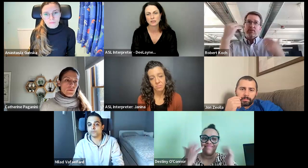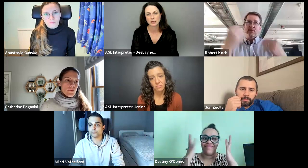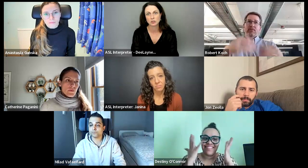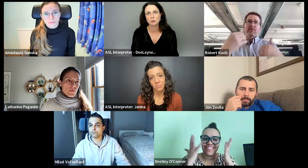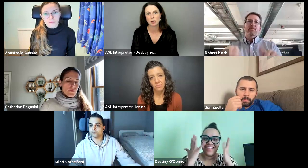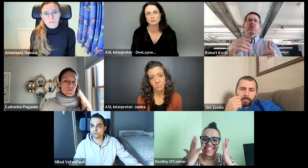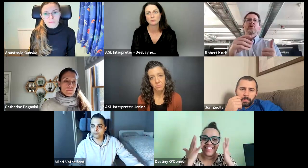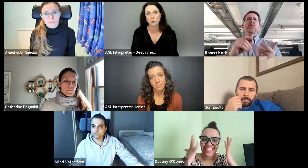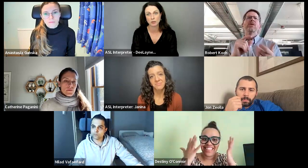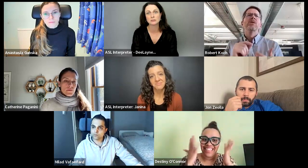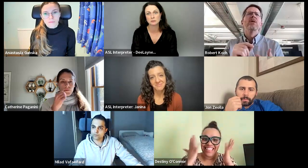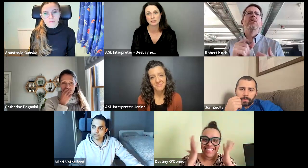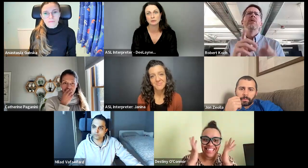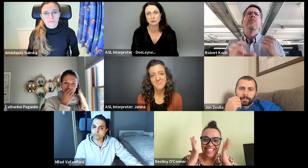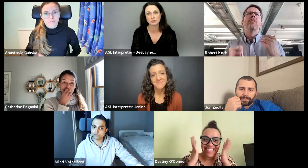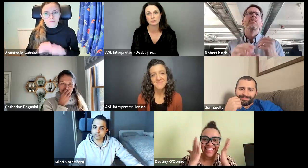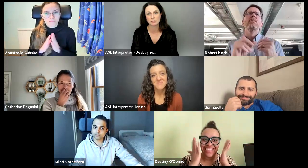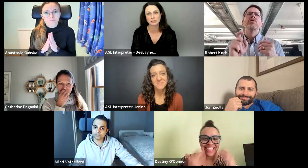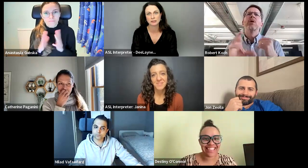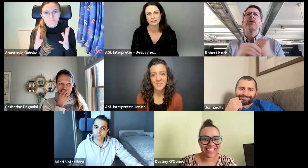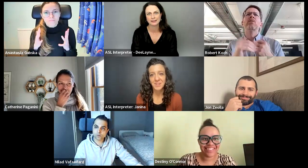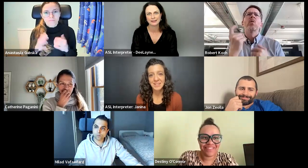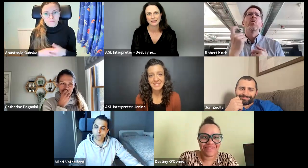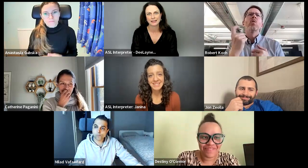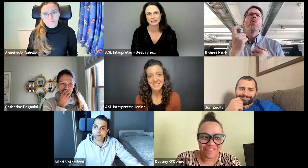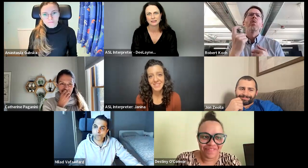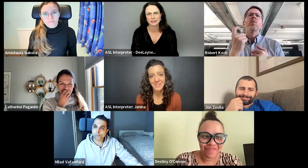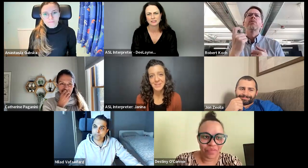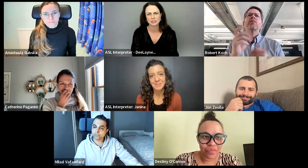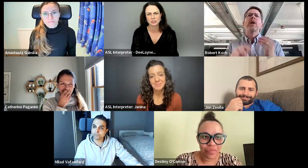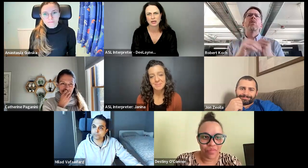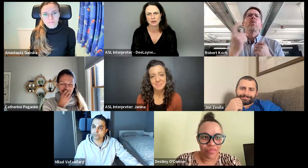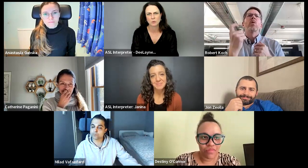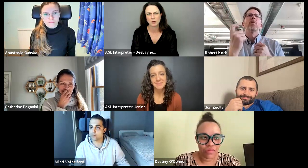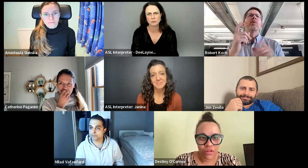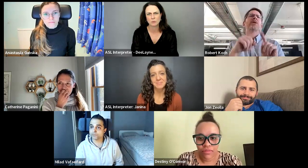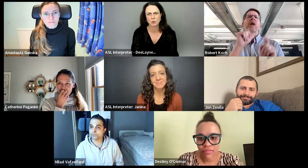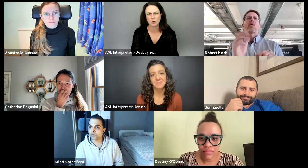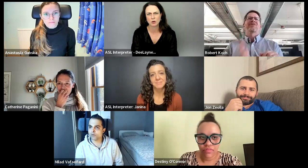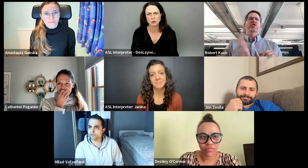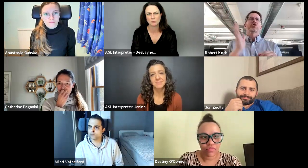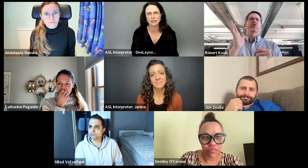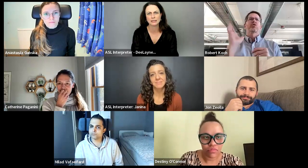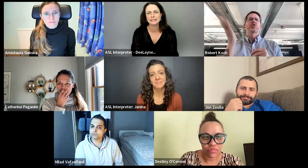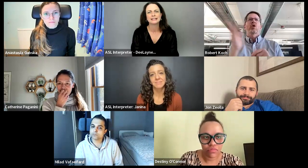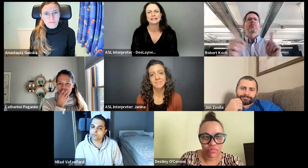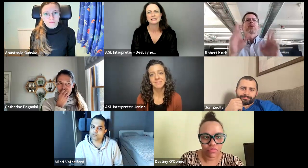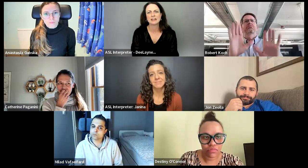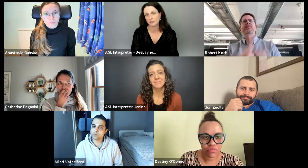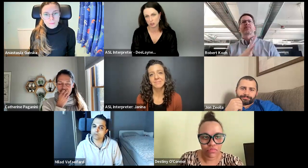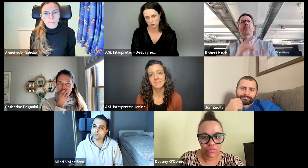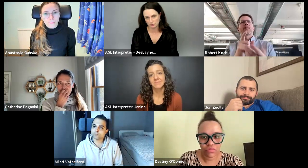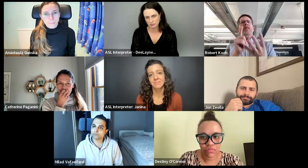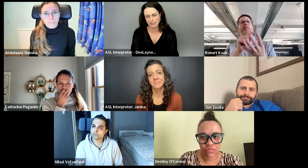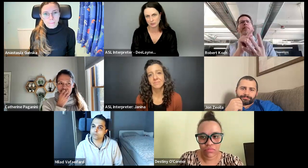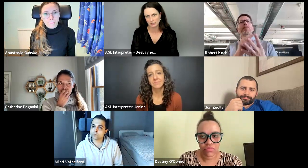speakers at KubeCon. Four. So, that'll be really terrific. And I guess I should add one more. But it's